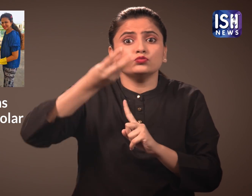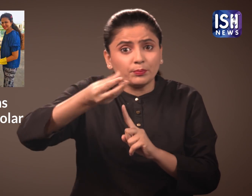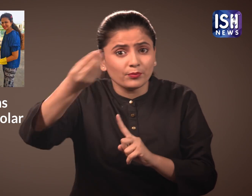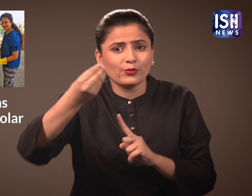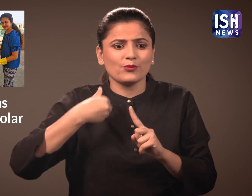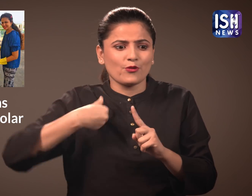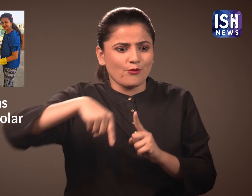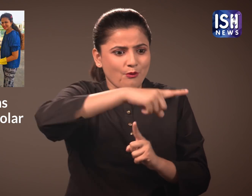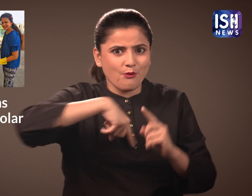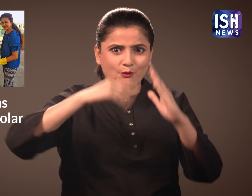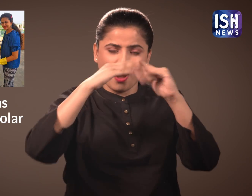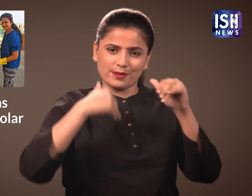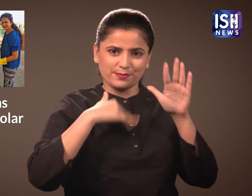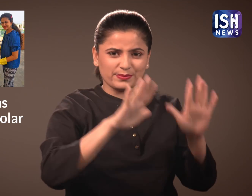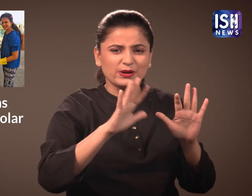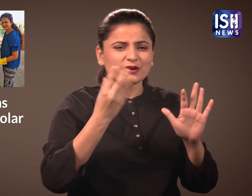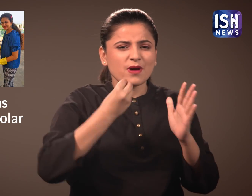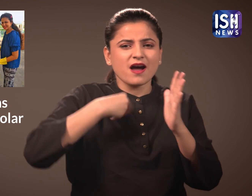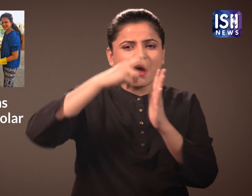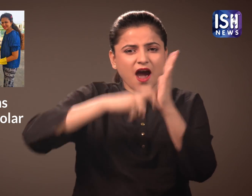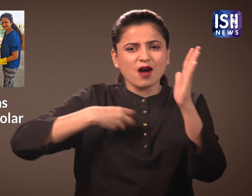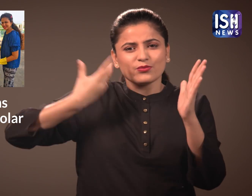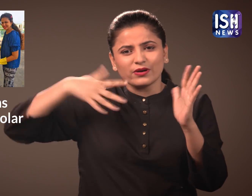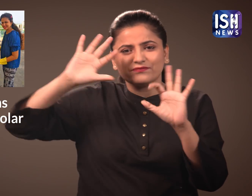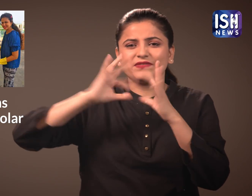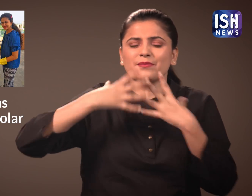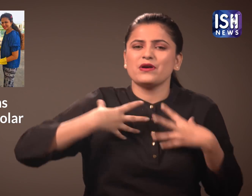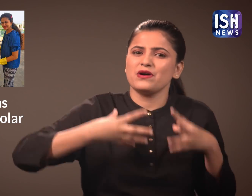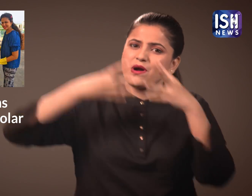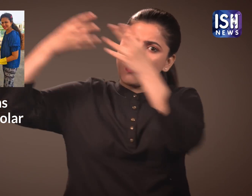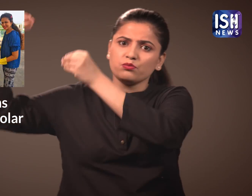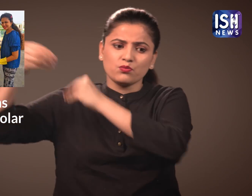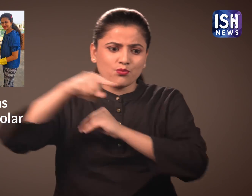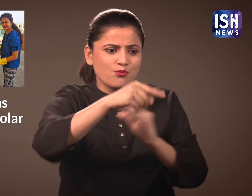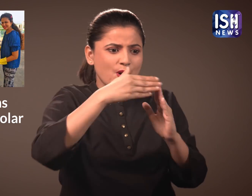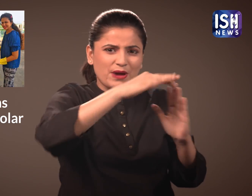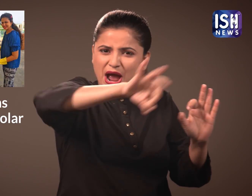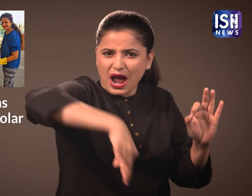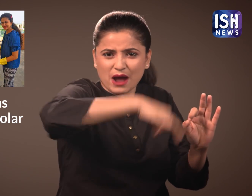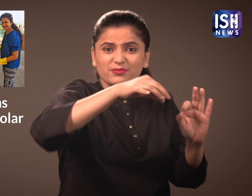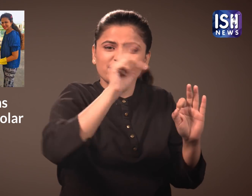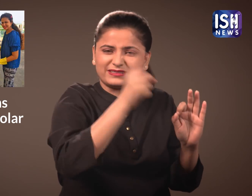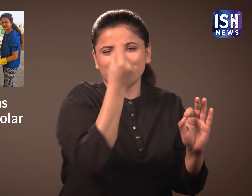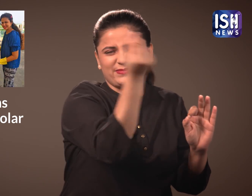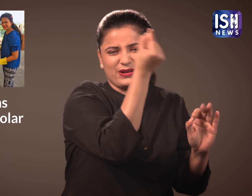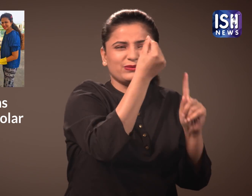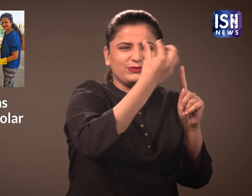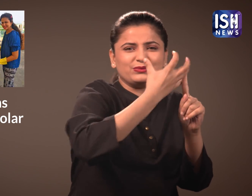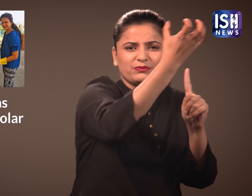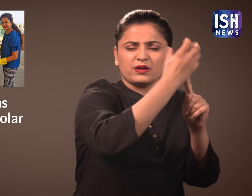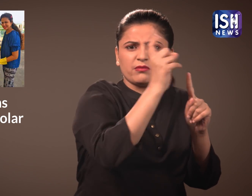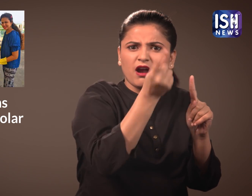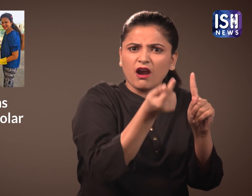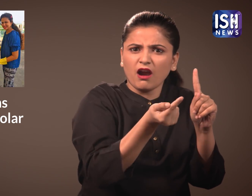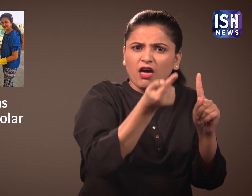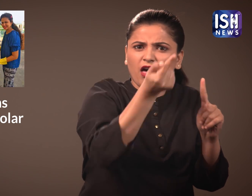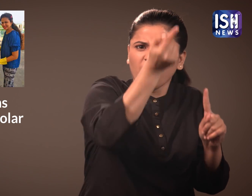Sometimes when you leave the house to go to village and no one is at home, a fixed amount has to be paid every month which also increases sometimes.